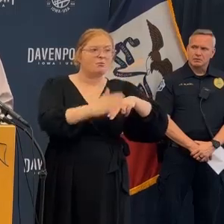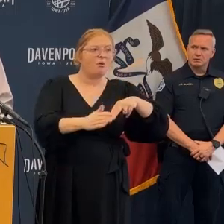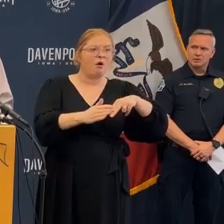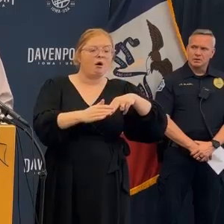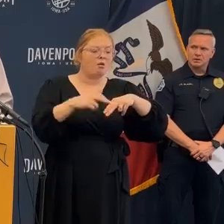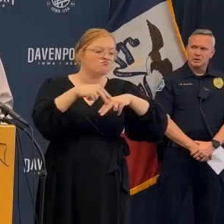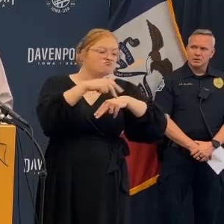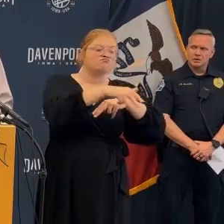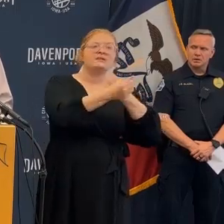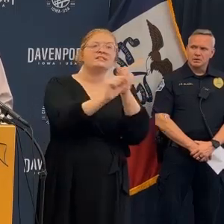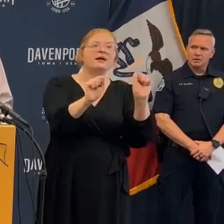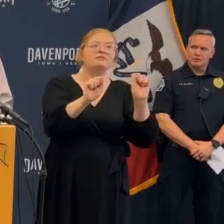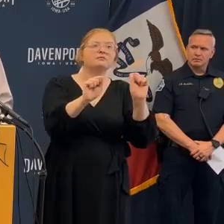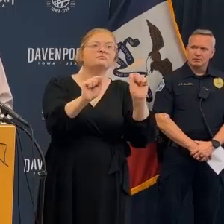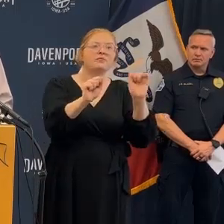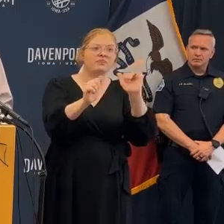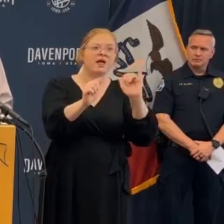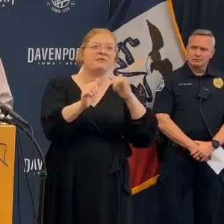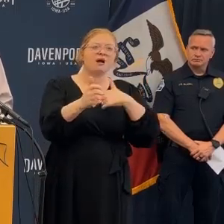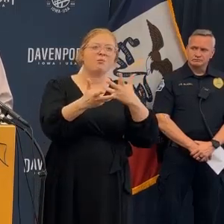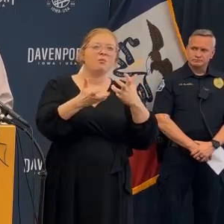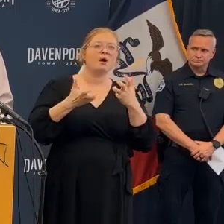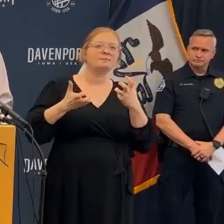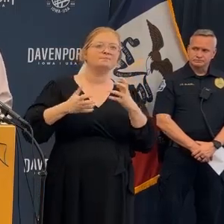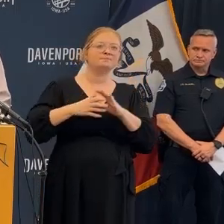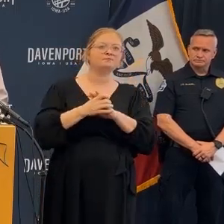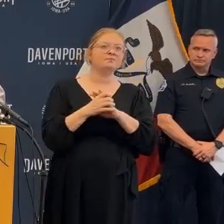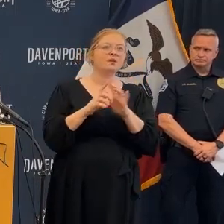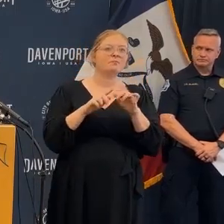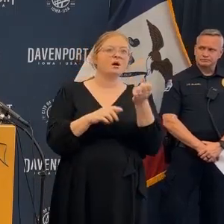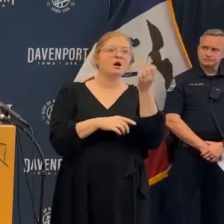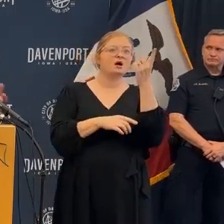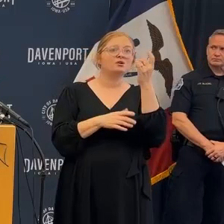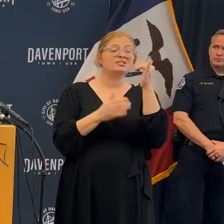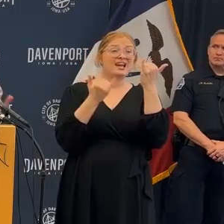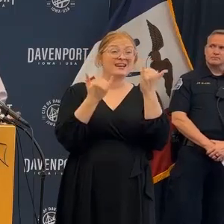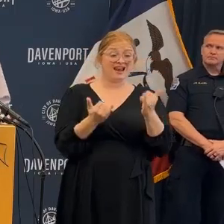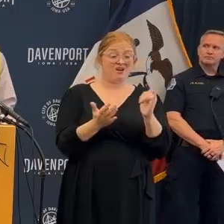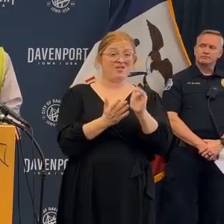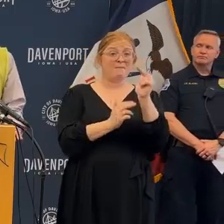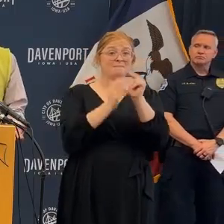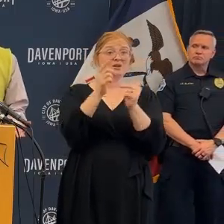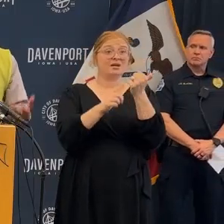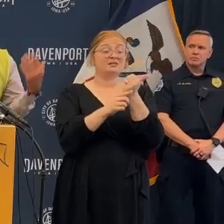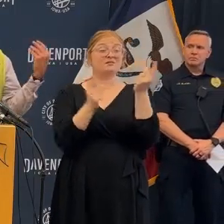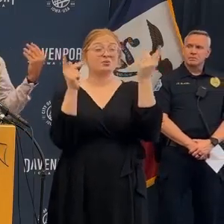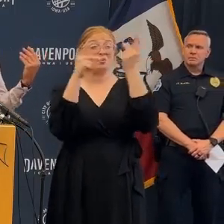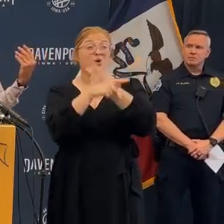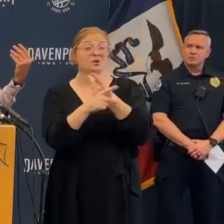hoping that they would get on that pile and come off and be safe